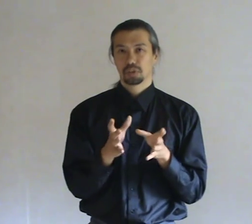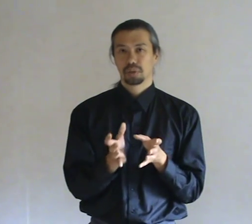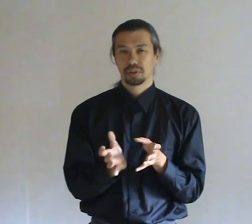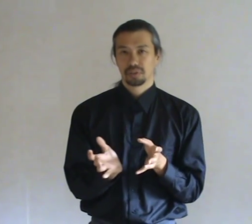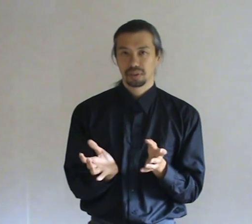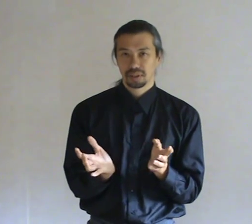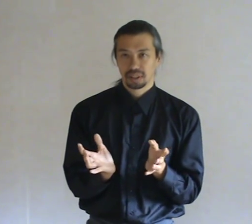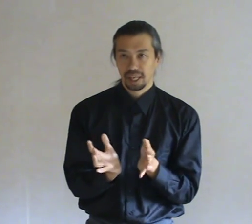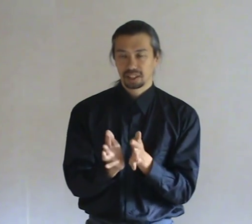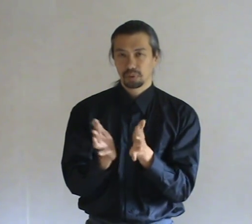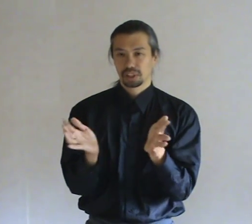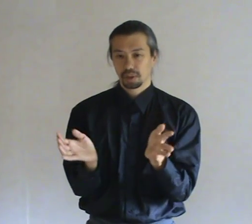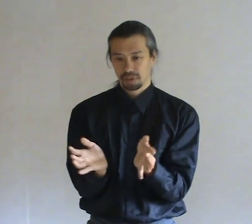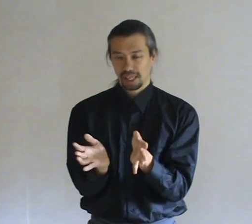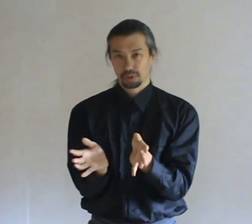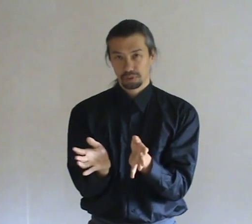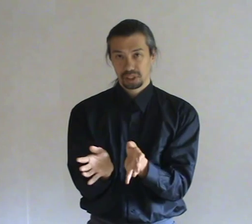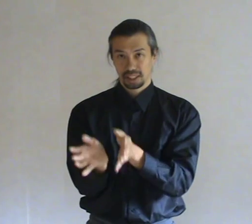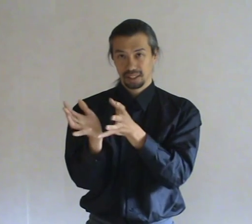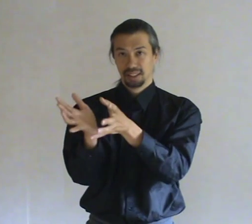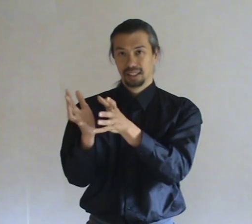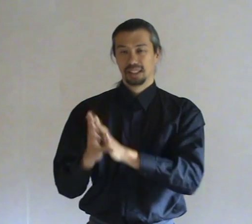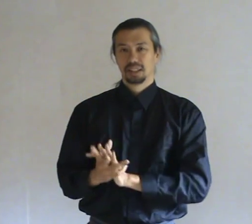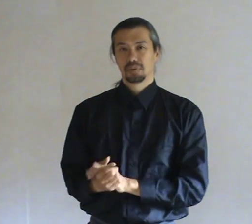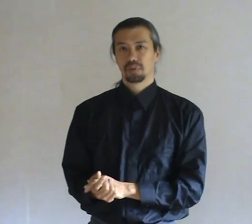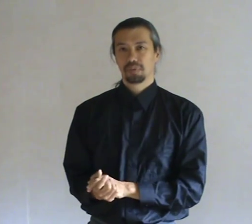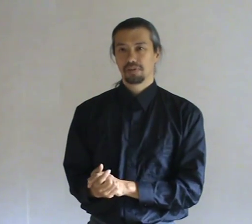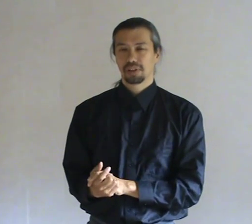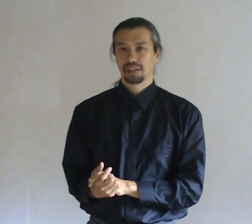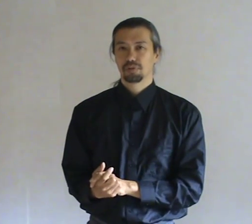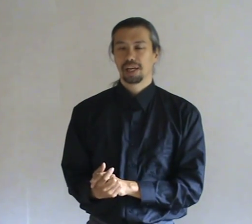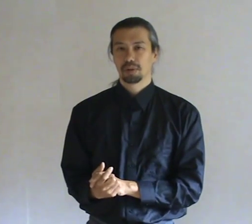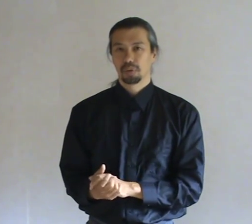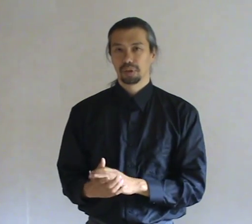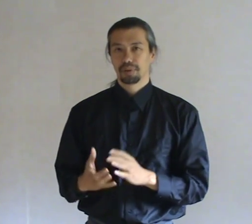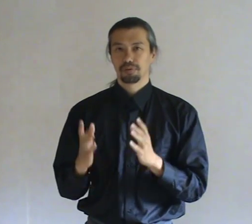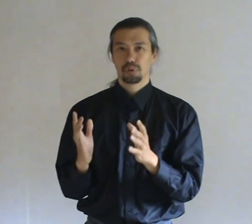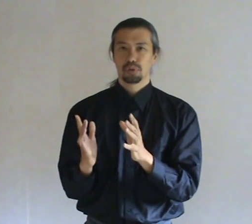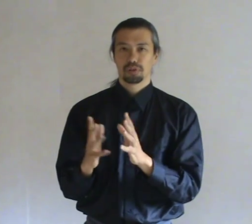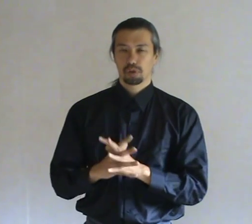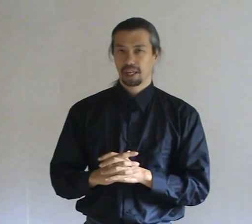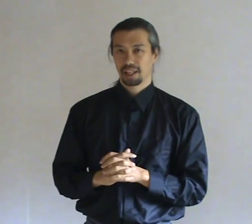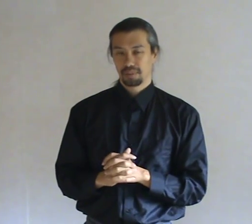the energy which comes out of the chicken. Will be very available. Will be food for my enemies.